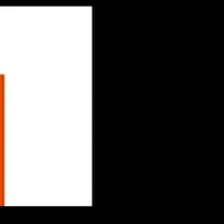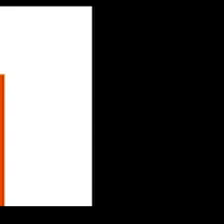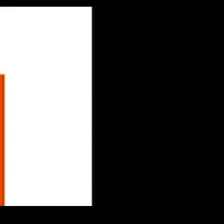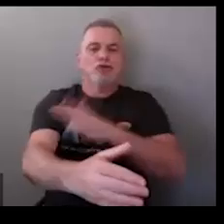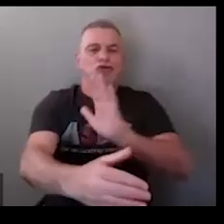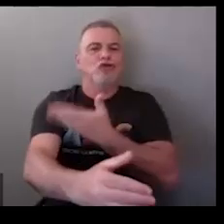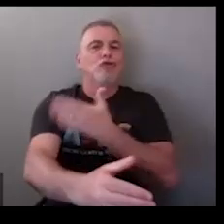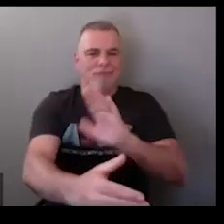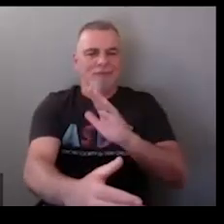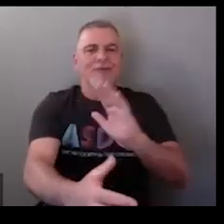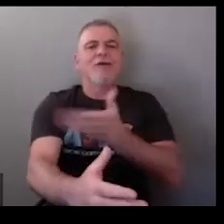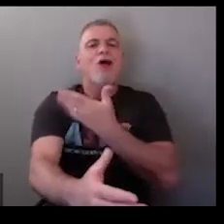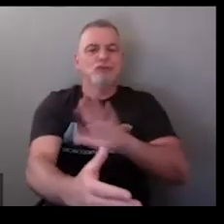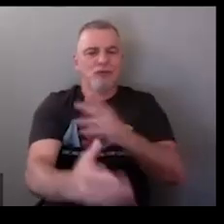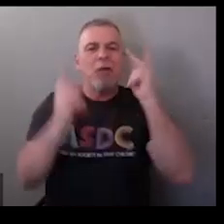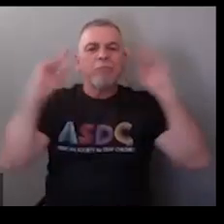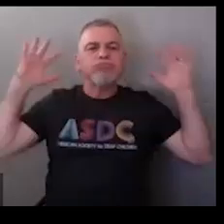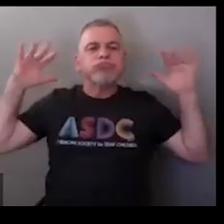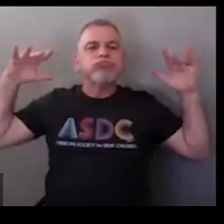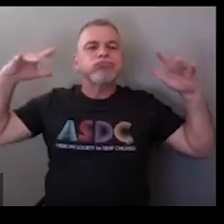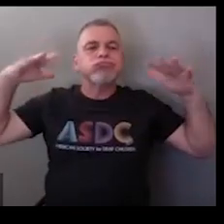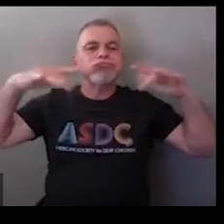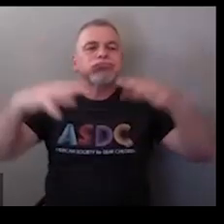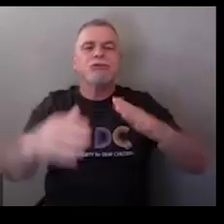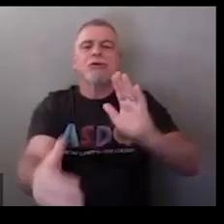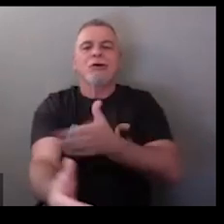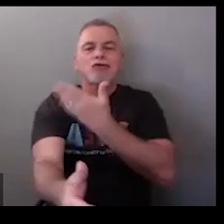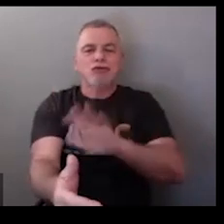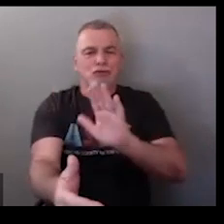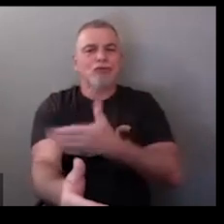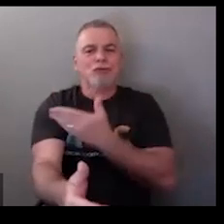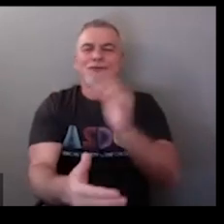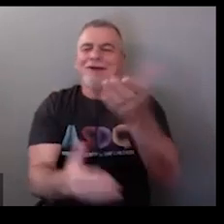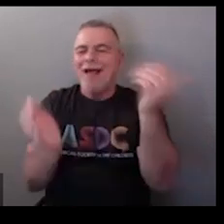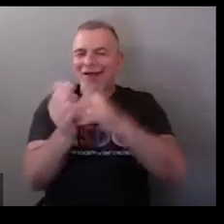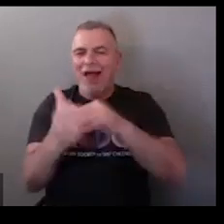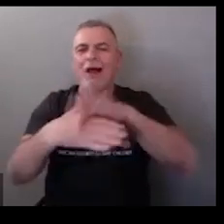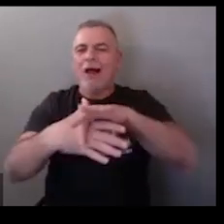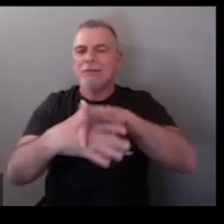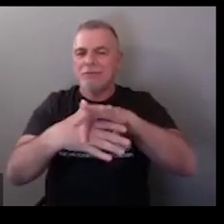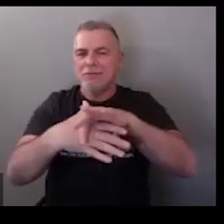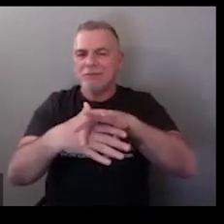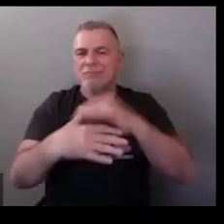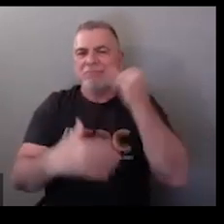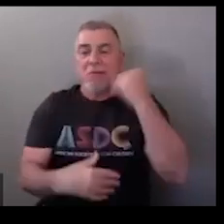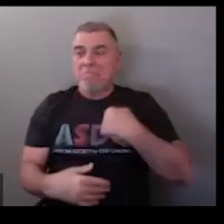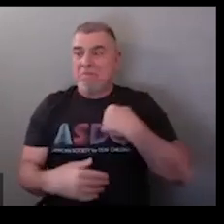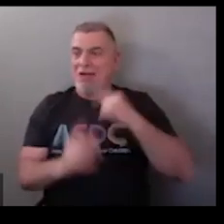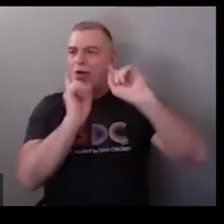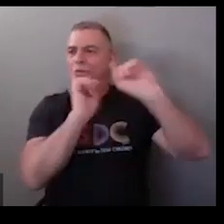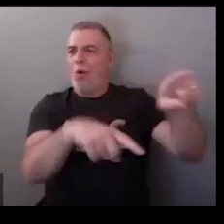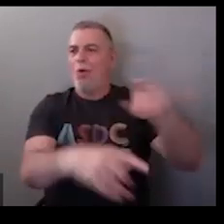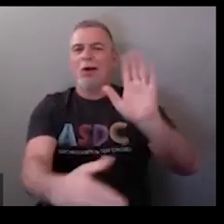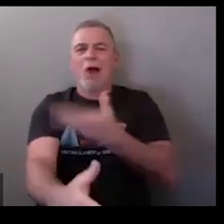okay okay so concert is like this because concert typically involves singing so concert is done like this again very content